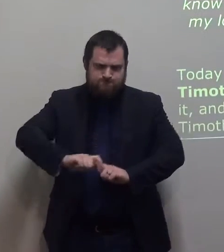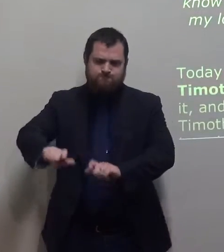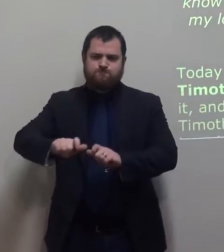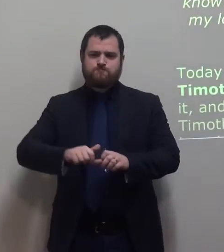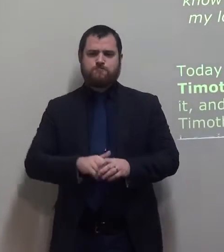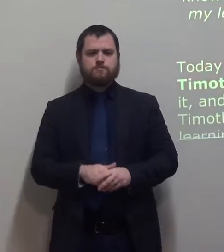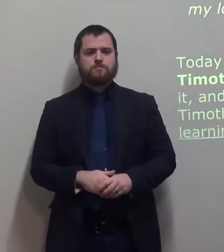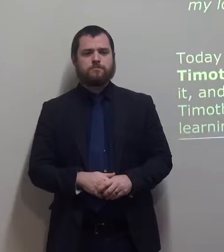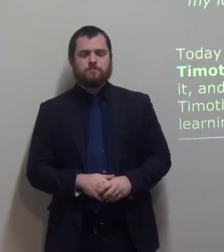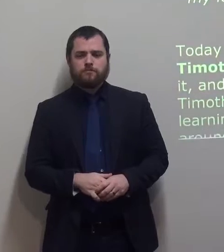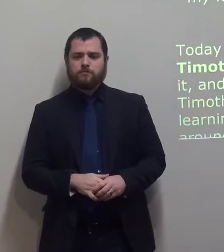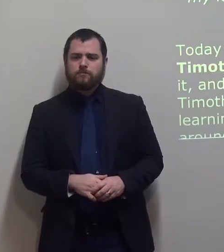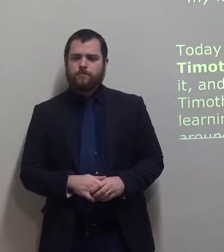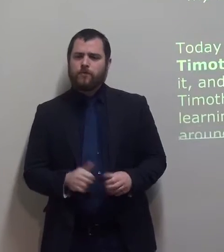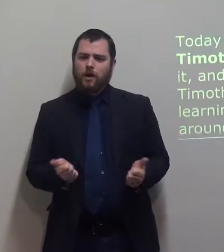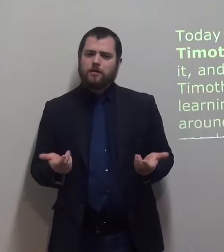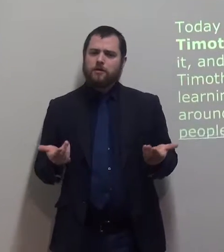Today I want to preach to you.